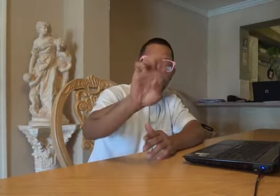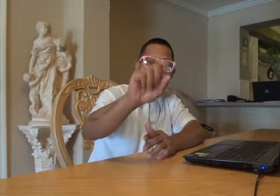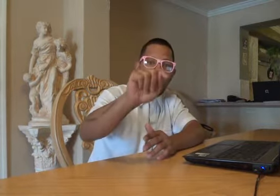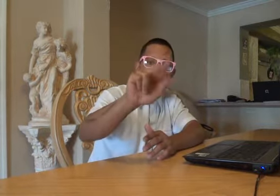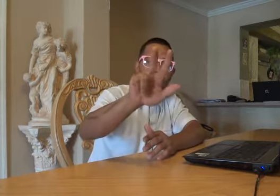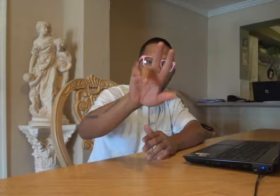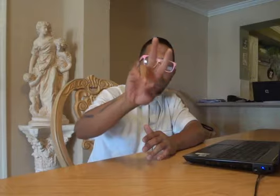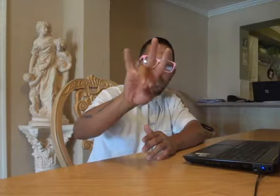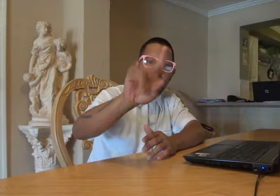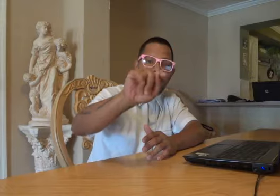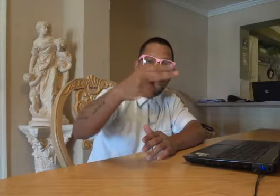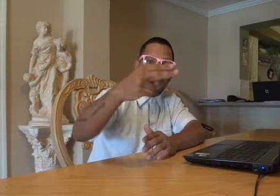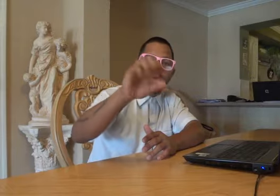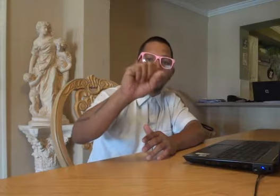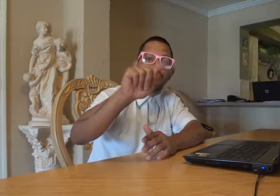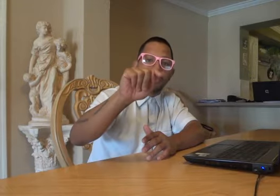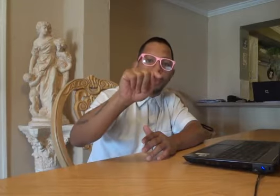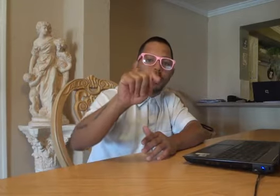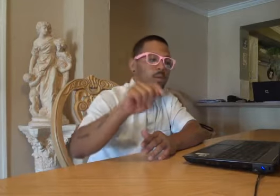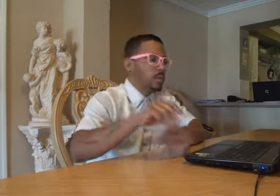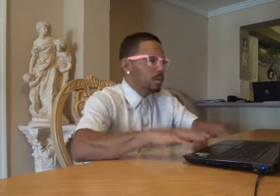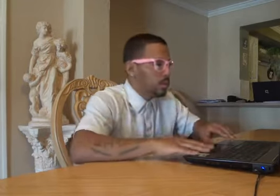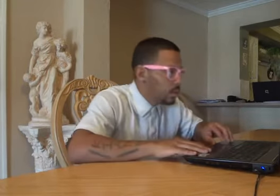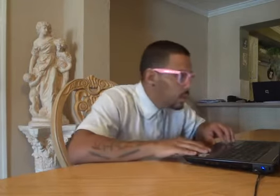What's going on? It's a water bed, dummy.